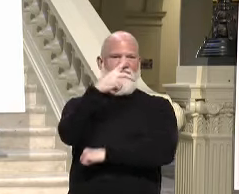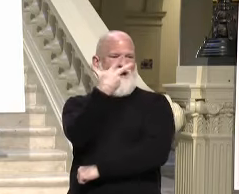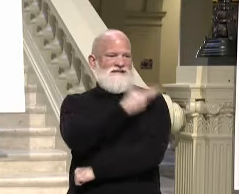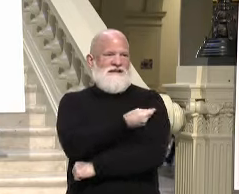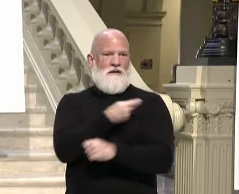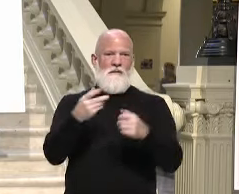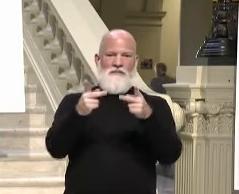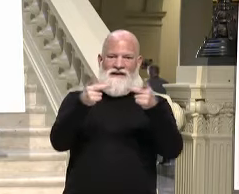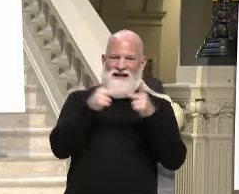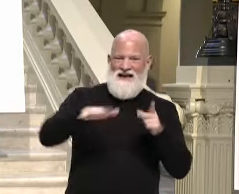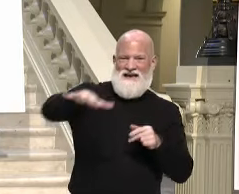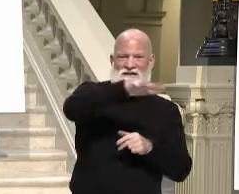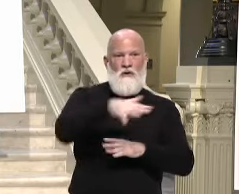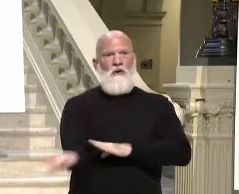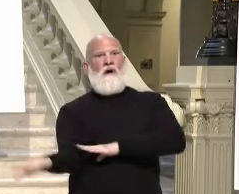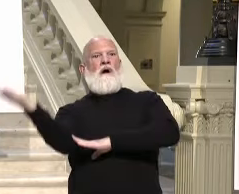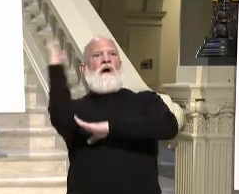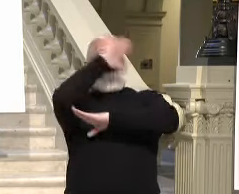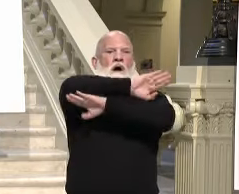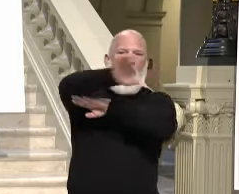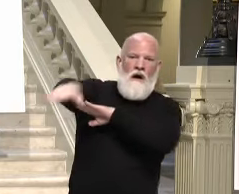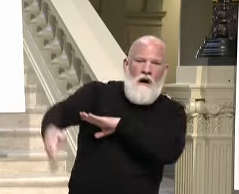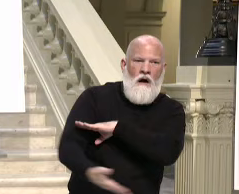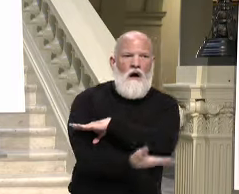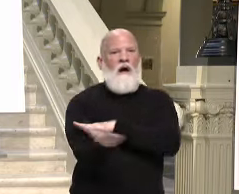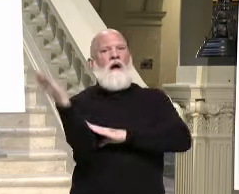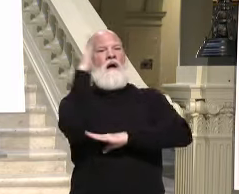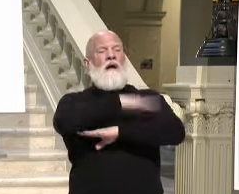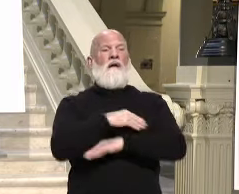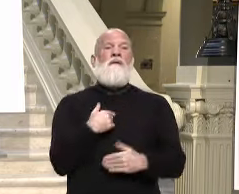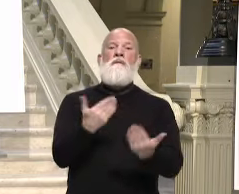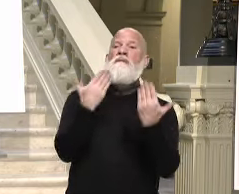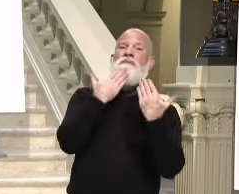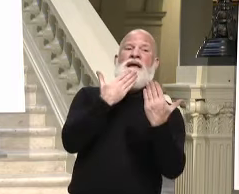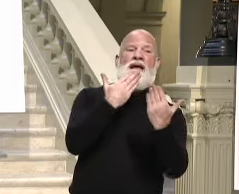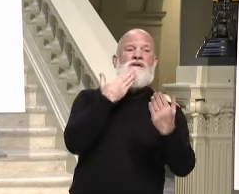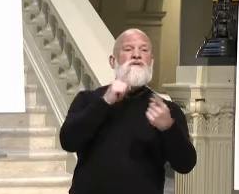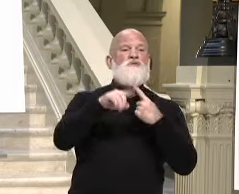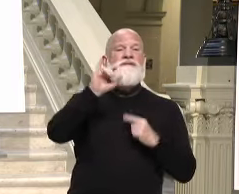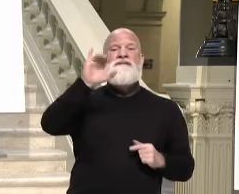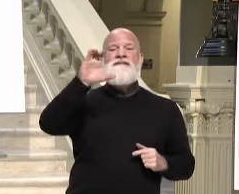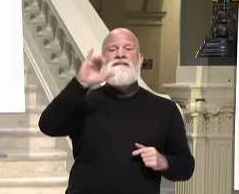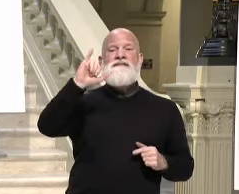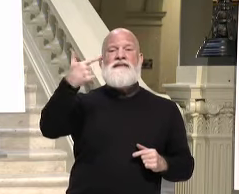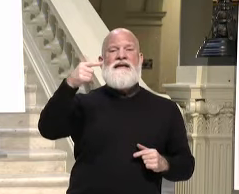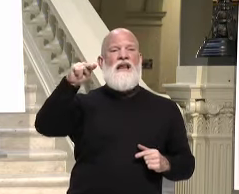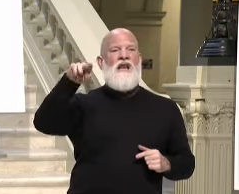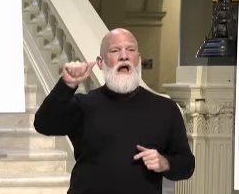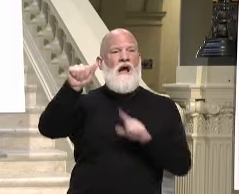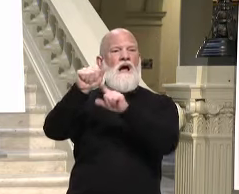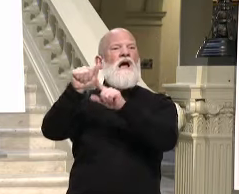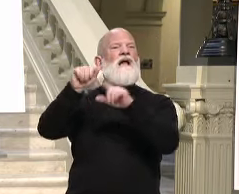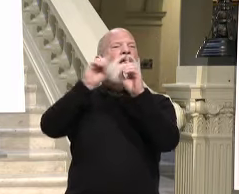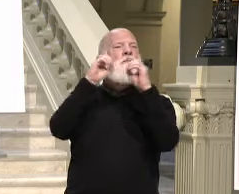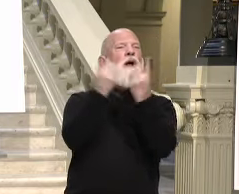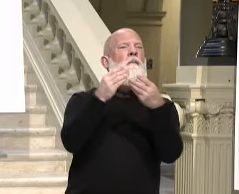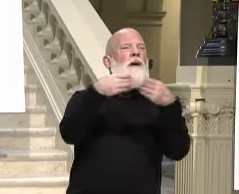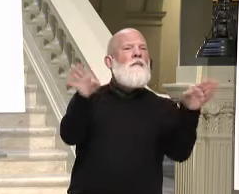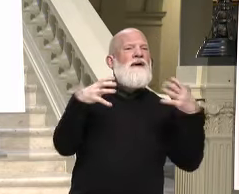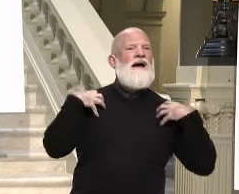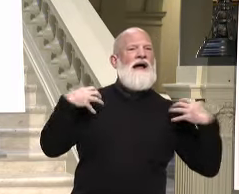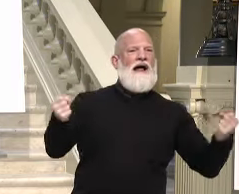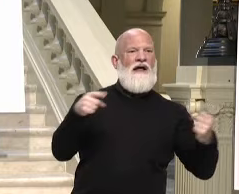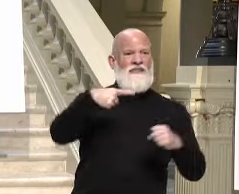the help of our partners. Again, FEMA, Department of Public Health, and Dr. Toomey and her team have been instrumental in our success,